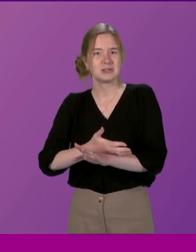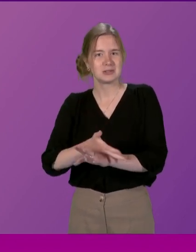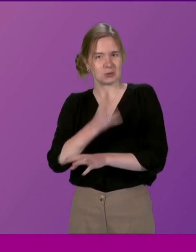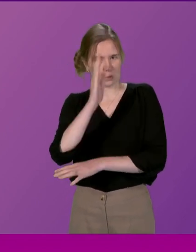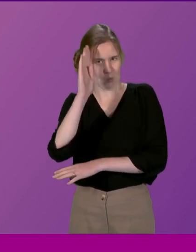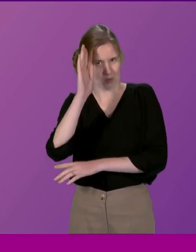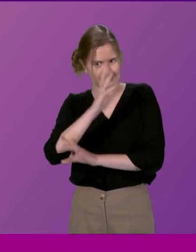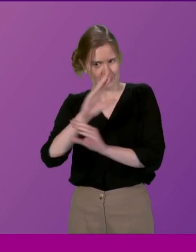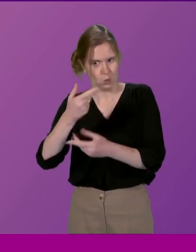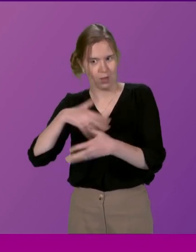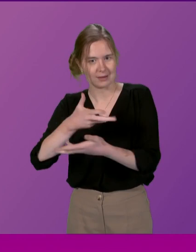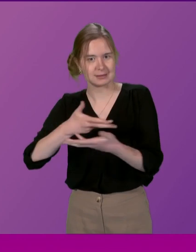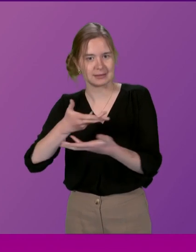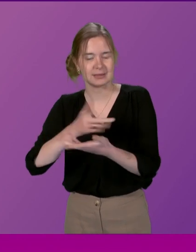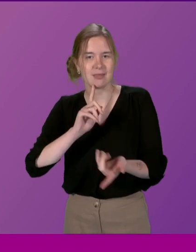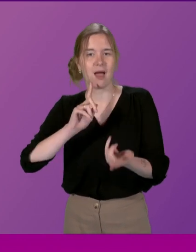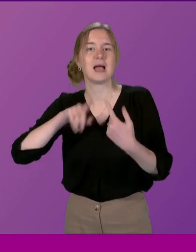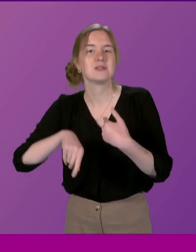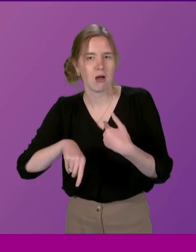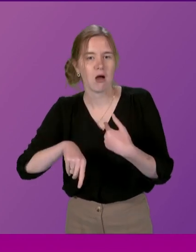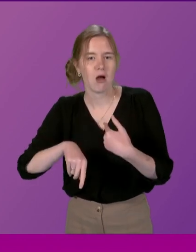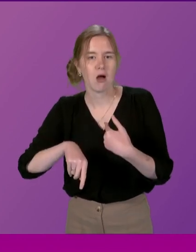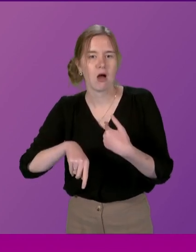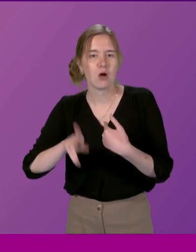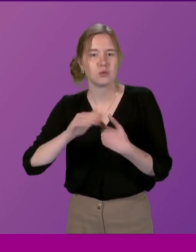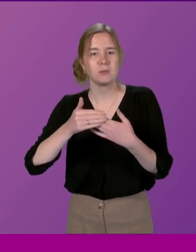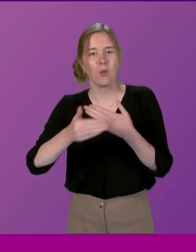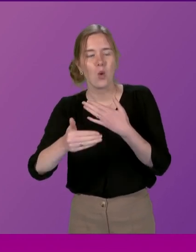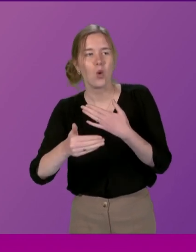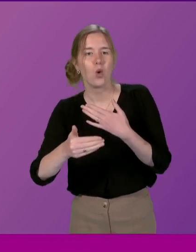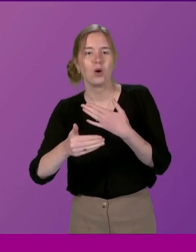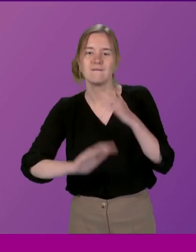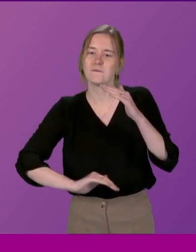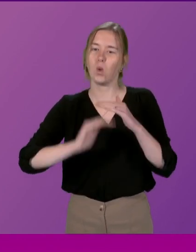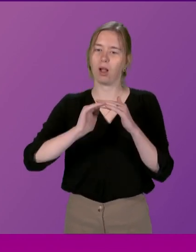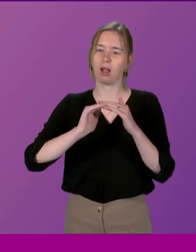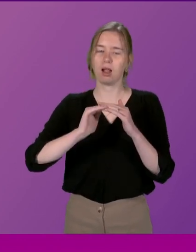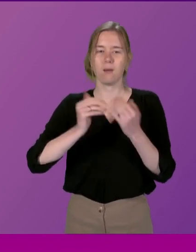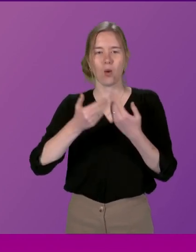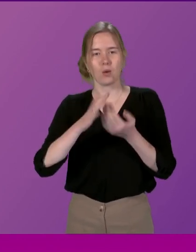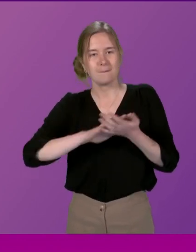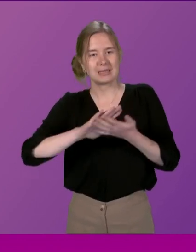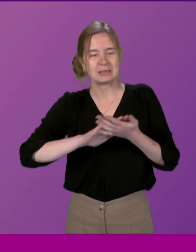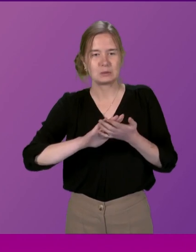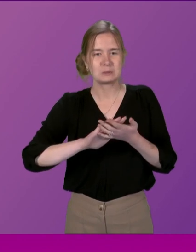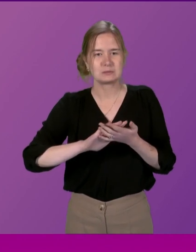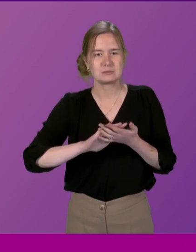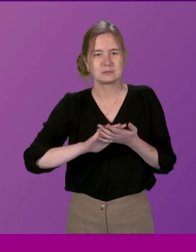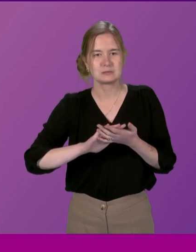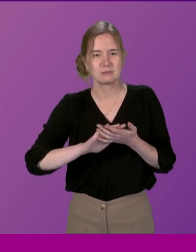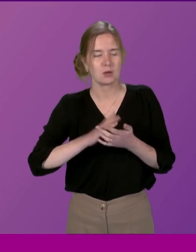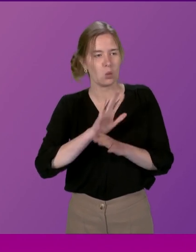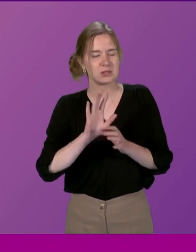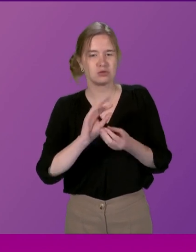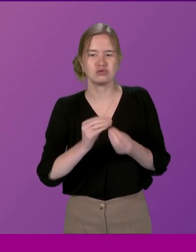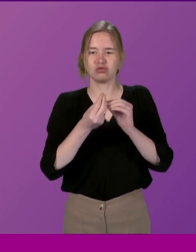going to discuss And actually the answer I received was far more full and it wasn't designed to make a